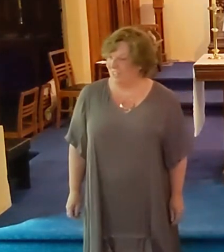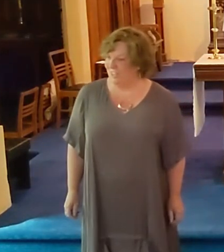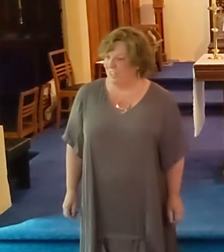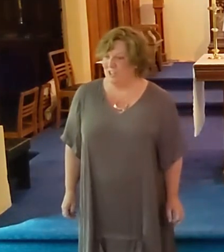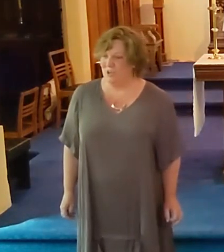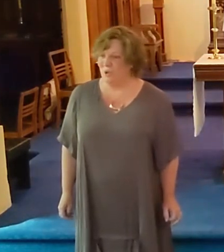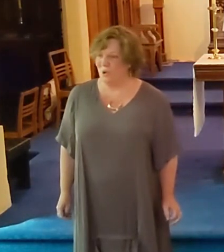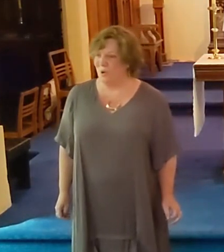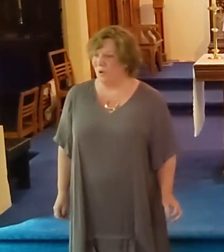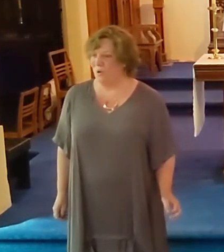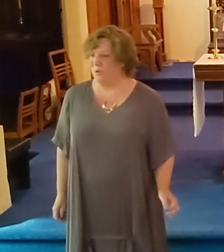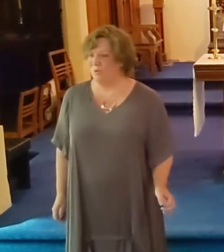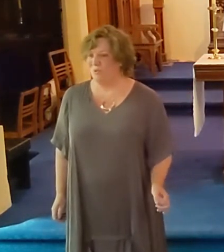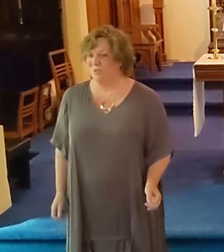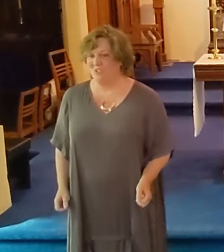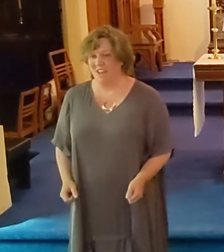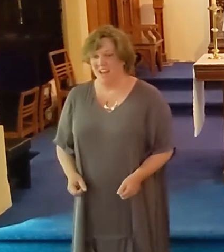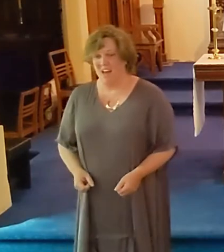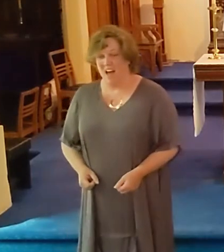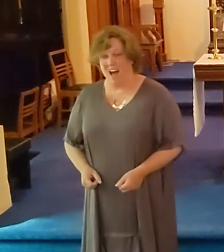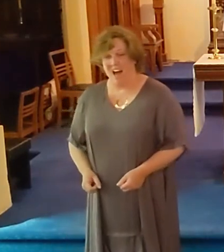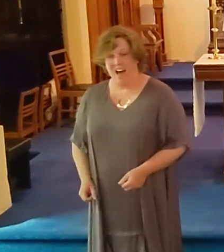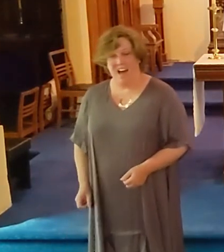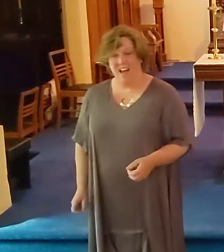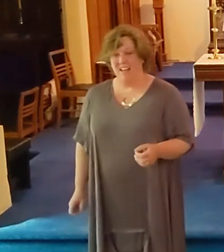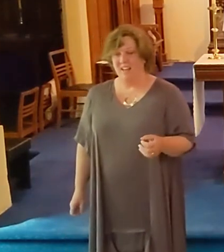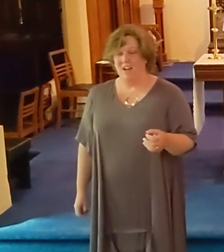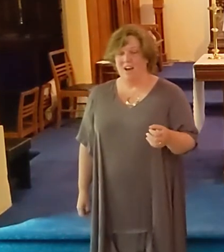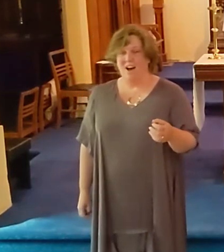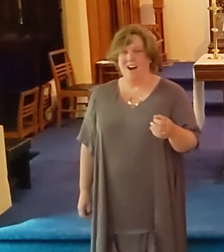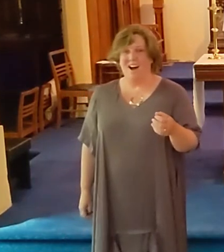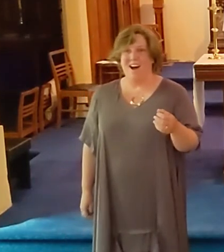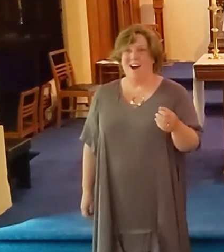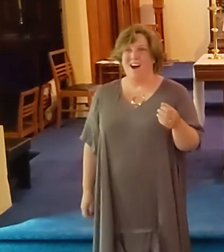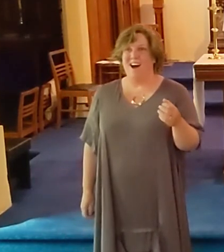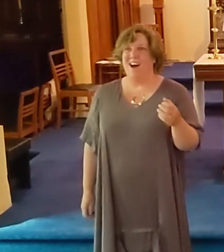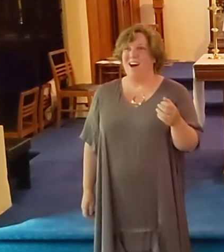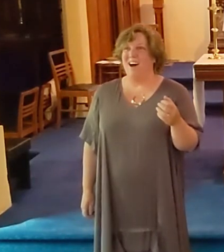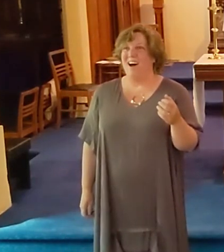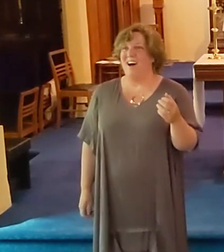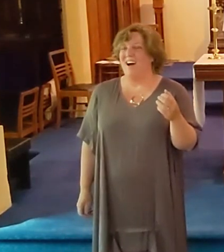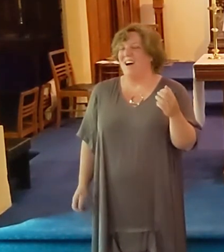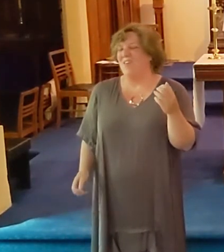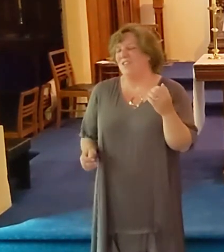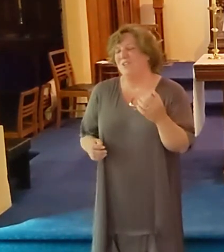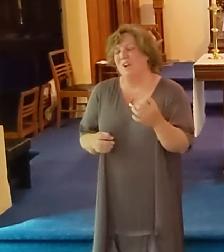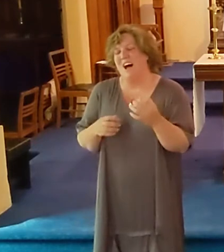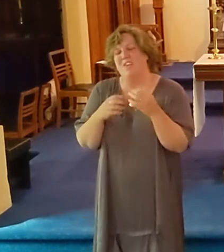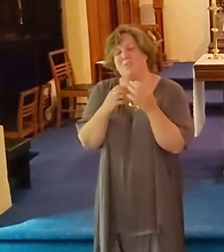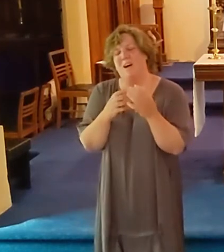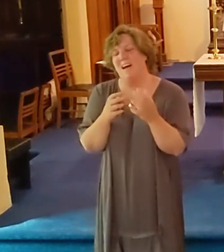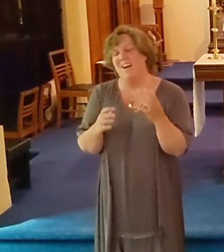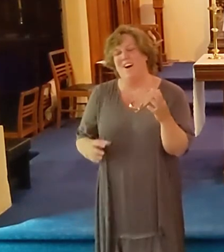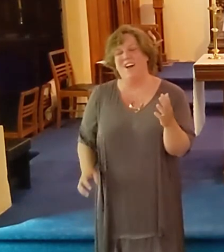knows. I love the